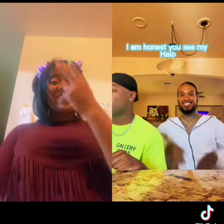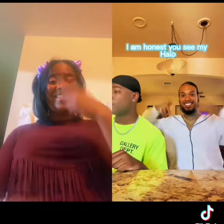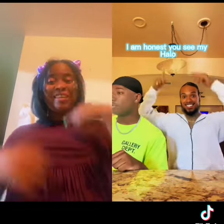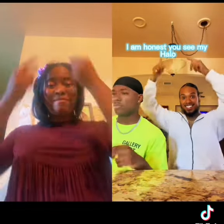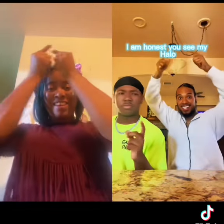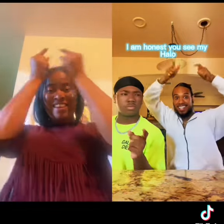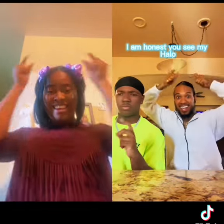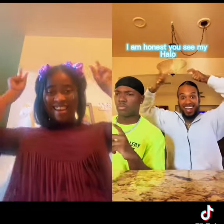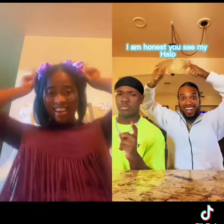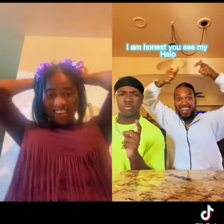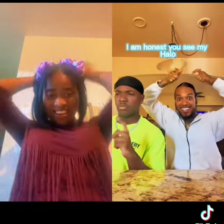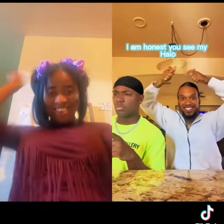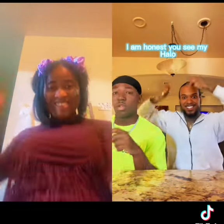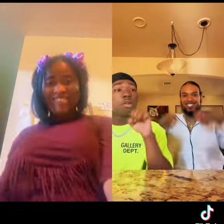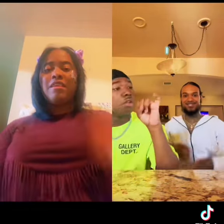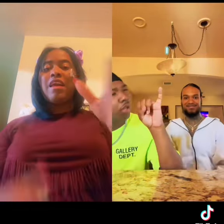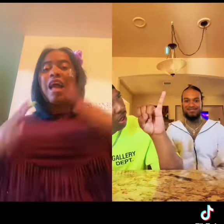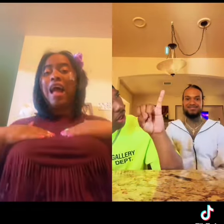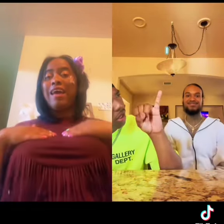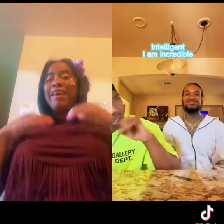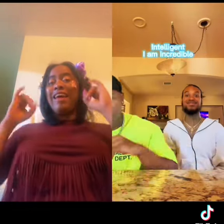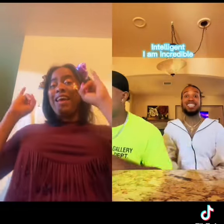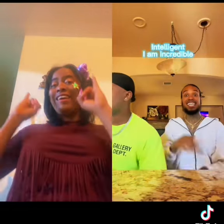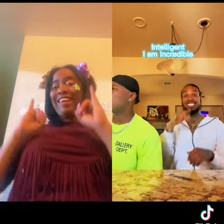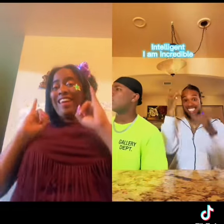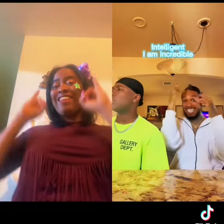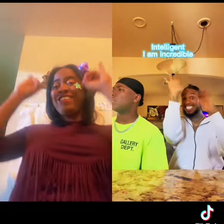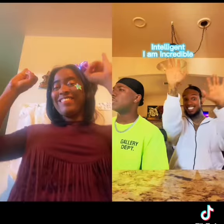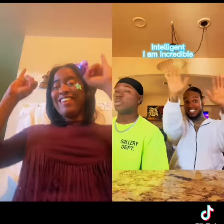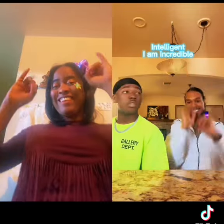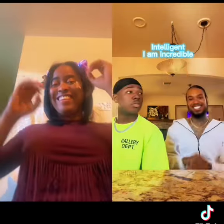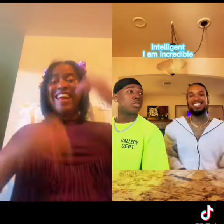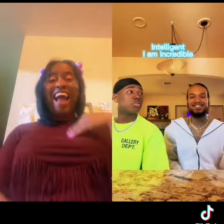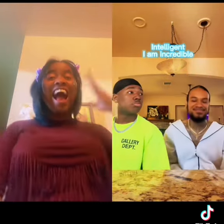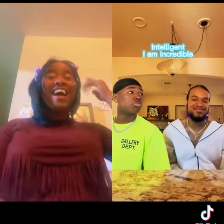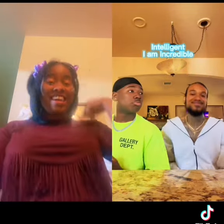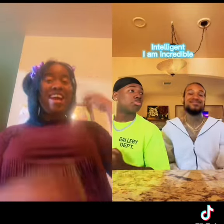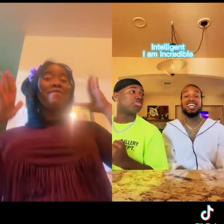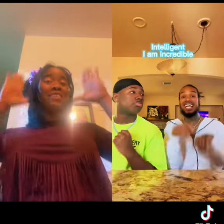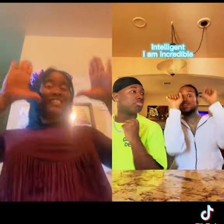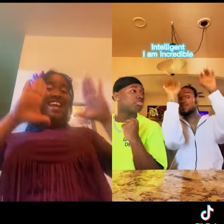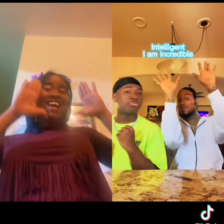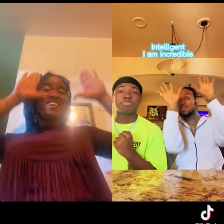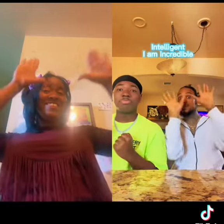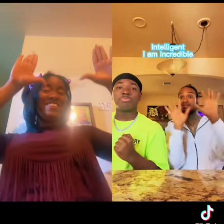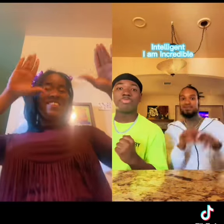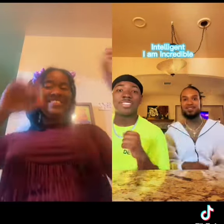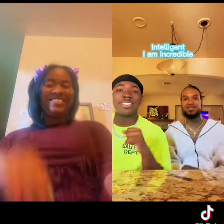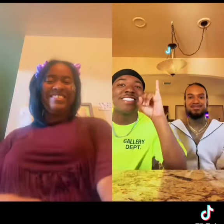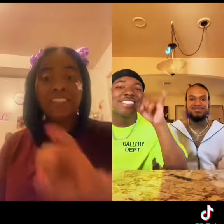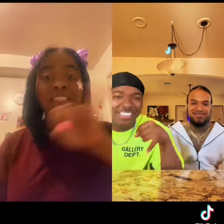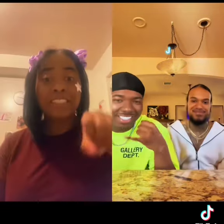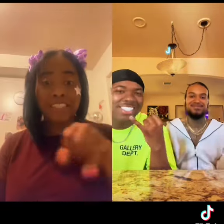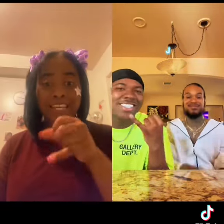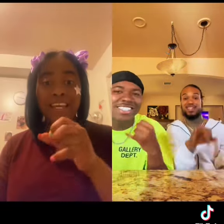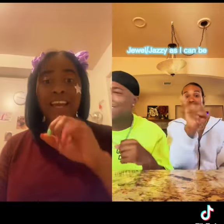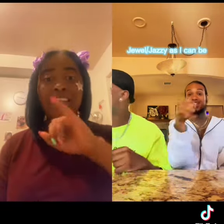see my halo I. Intelligent I am incredible J. A